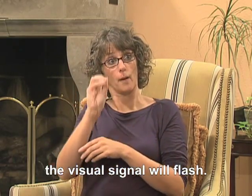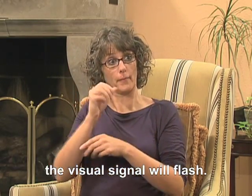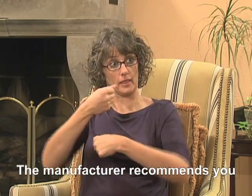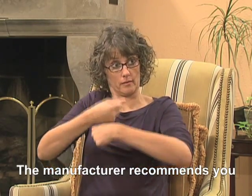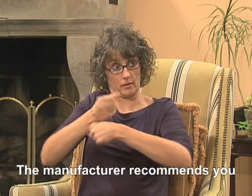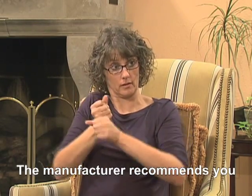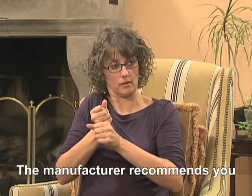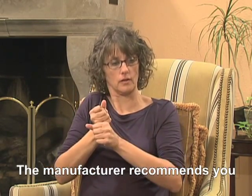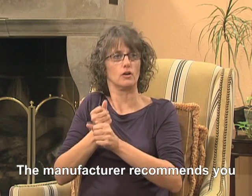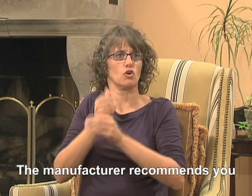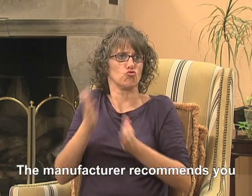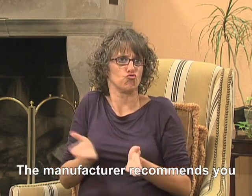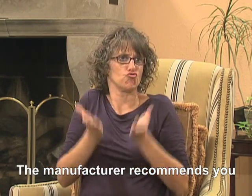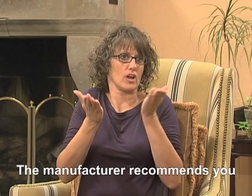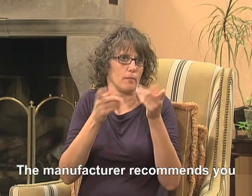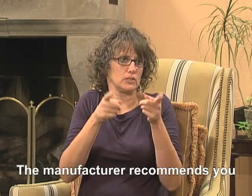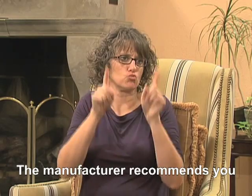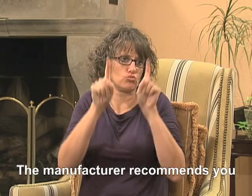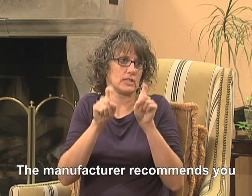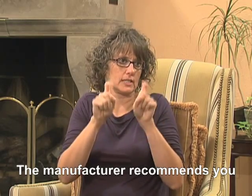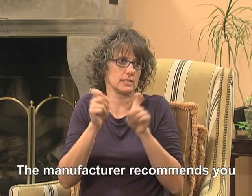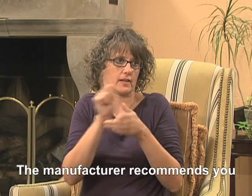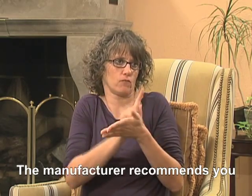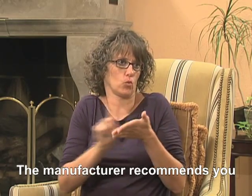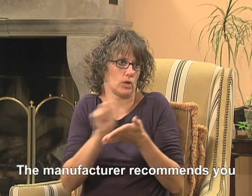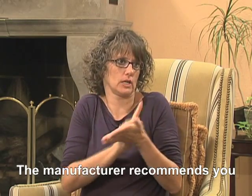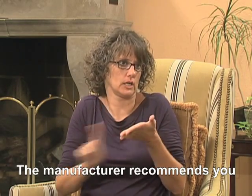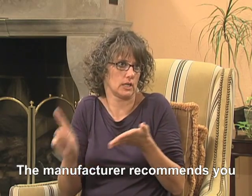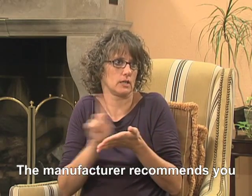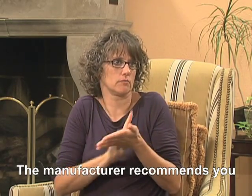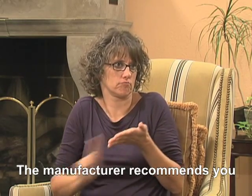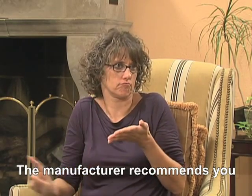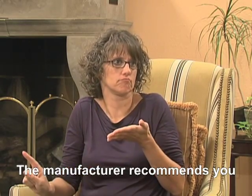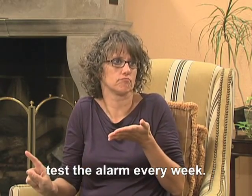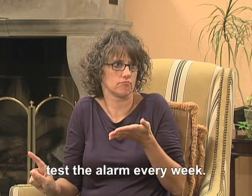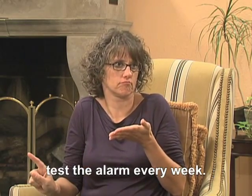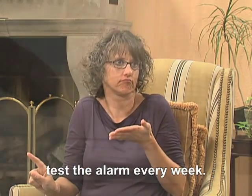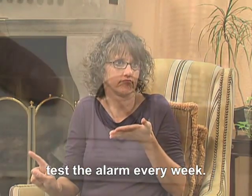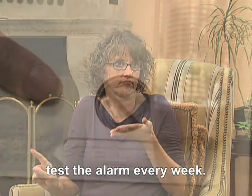The manufacturer recommends you test the alarm every week.